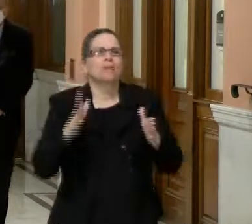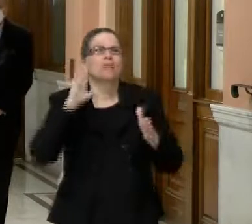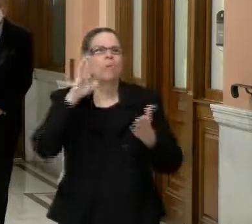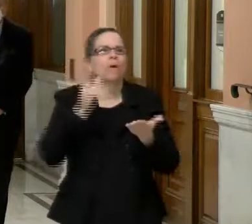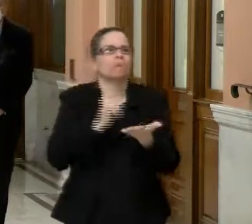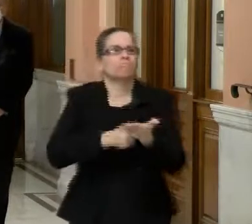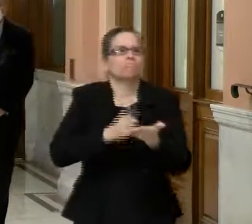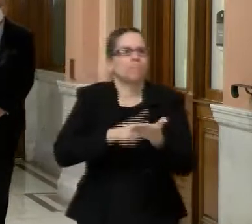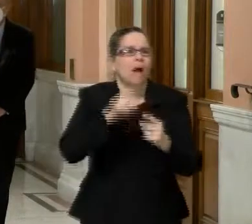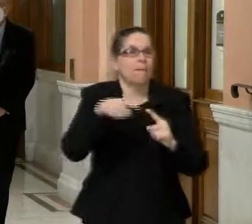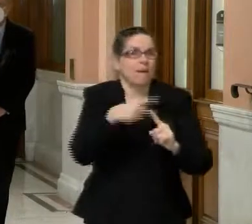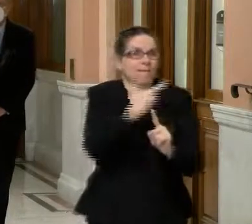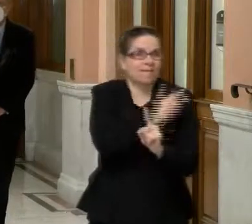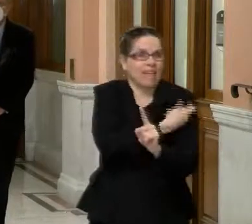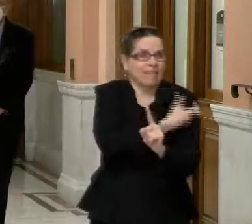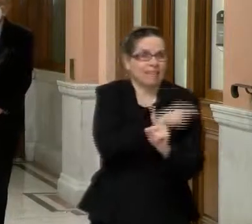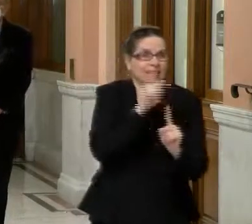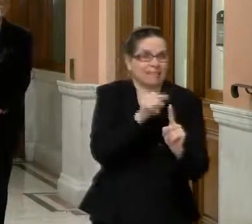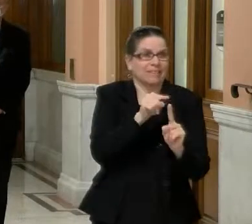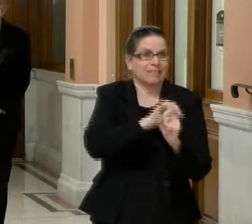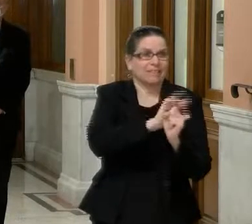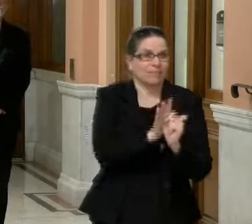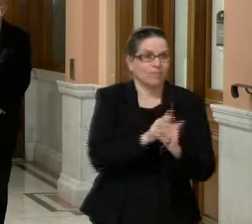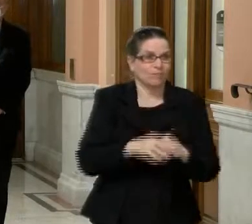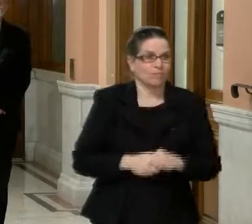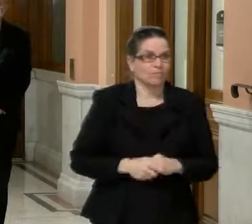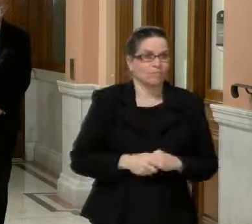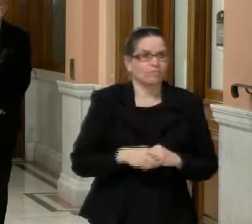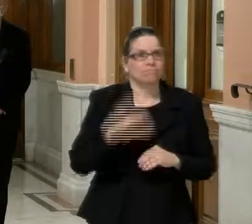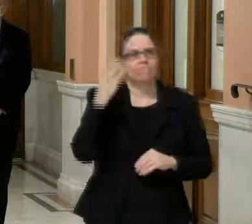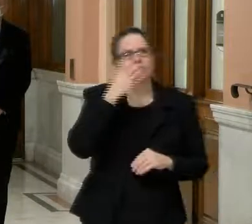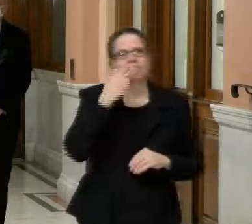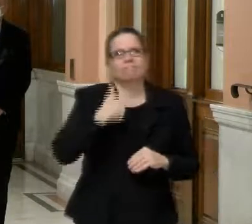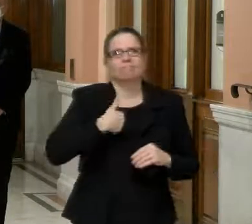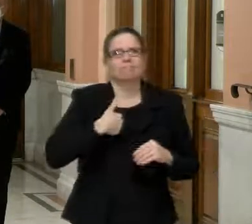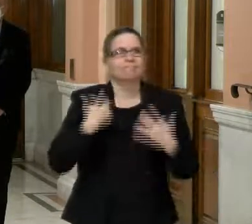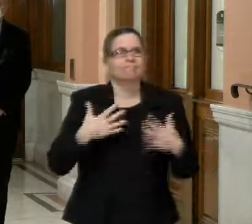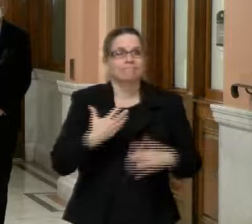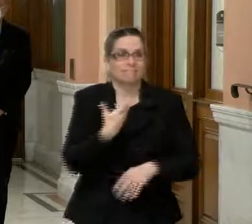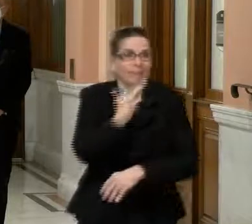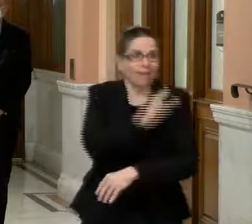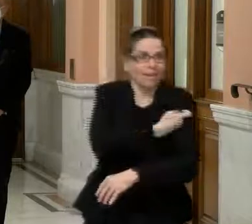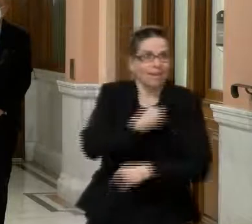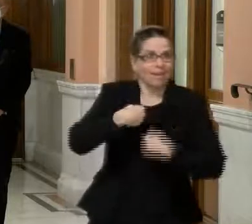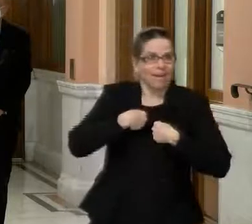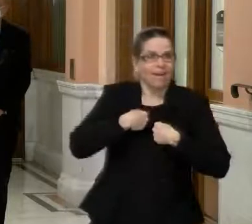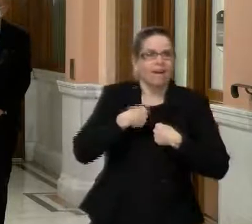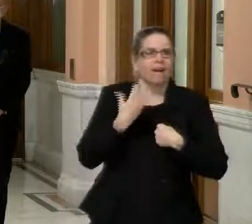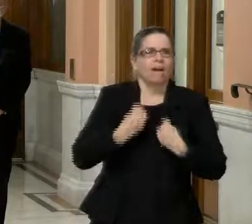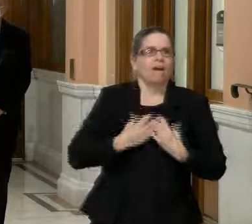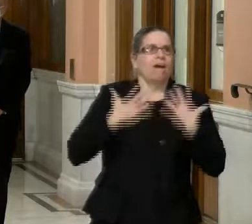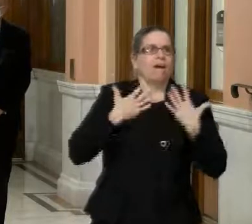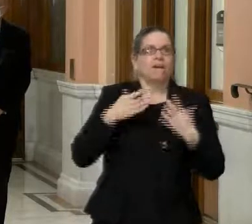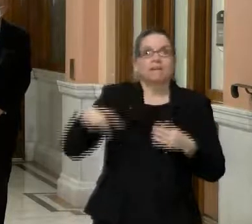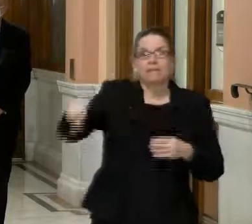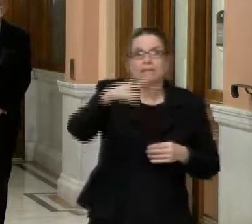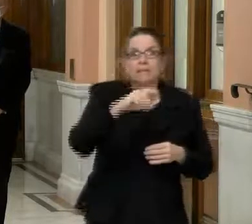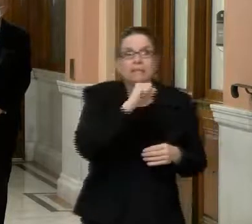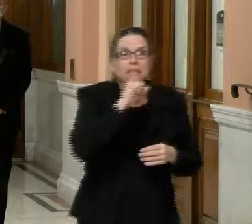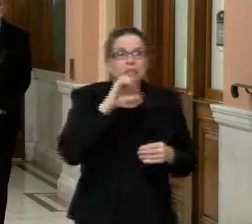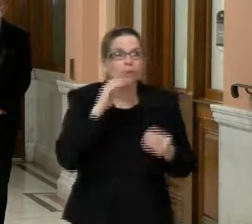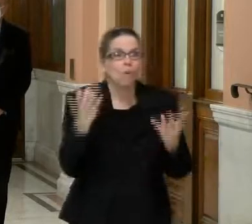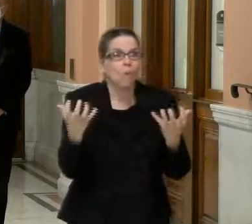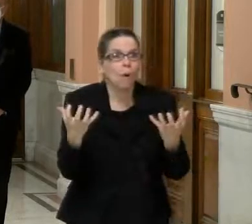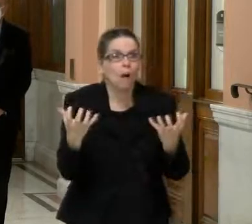it's a wonderful, uh, experience going up to the Worcester Senior Center. And if any of you are interested, certainly I know we could